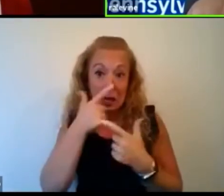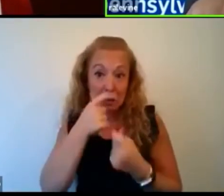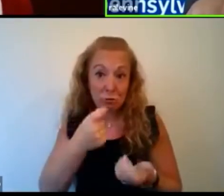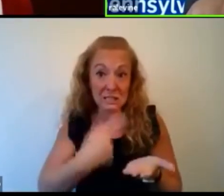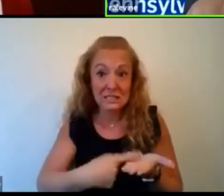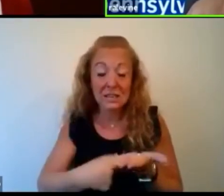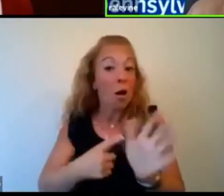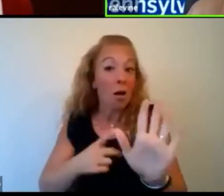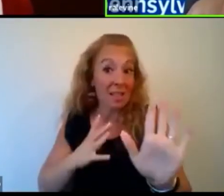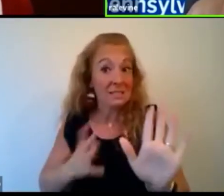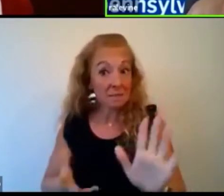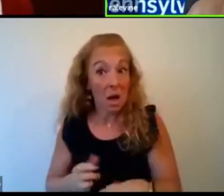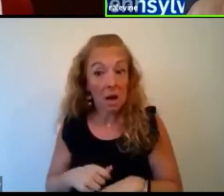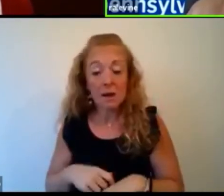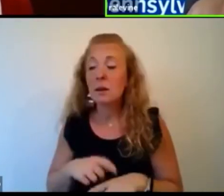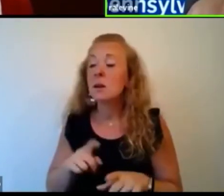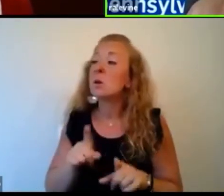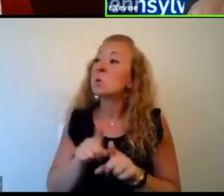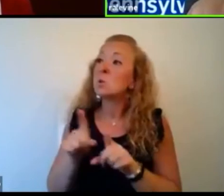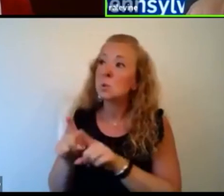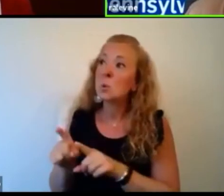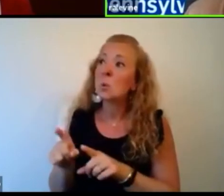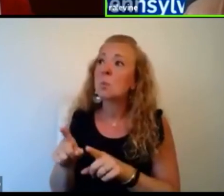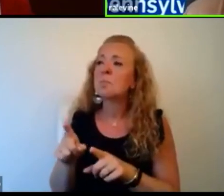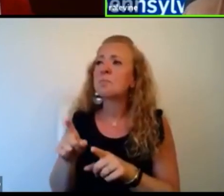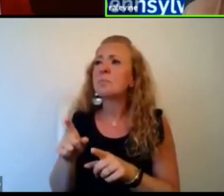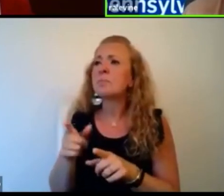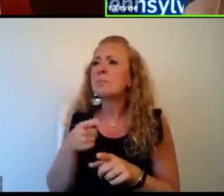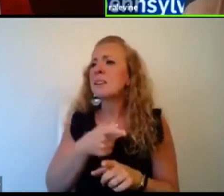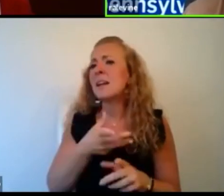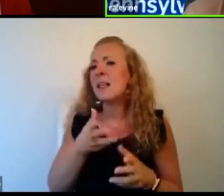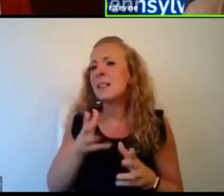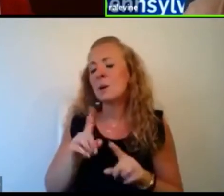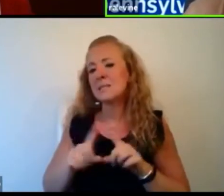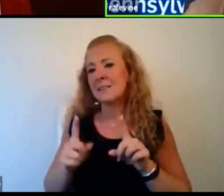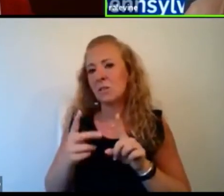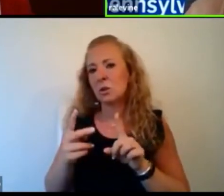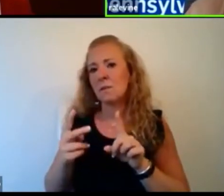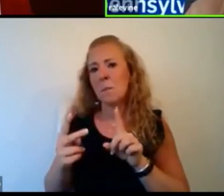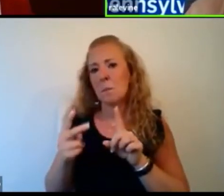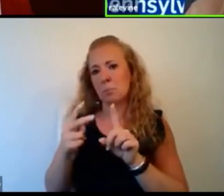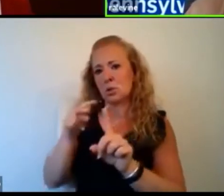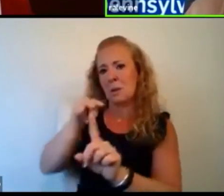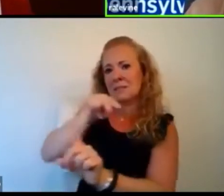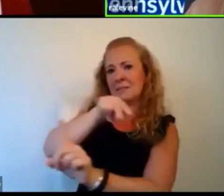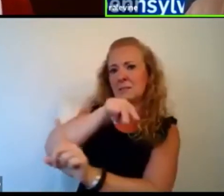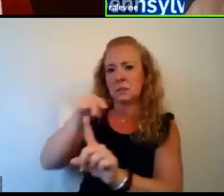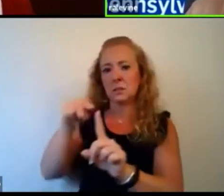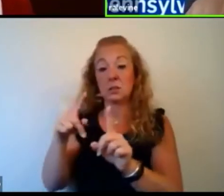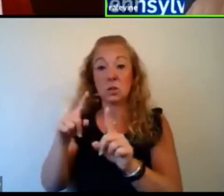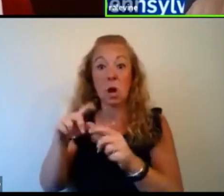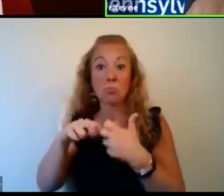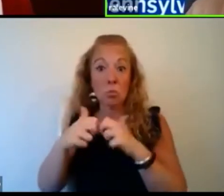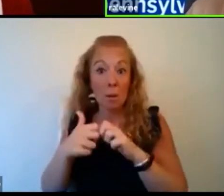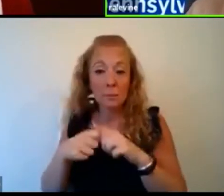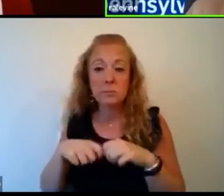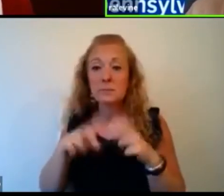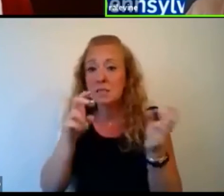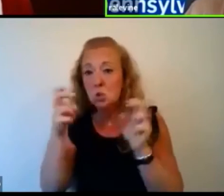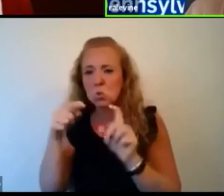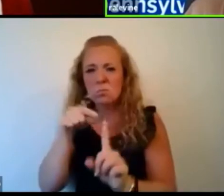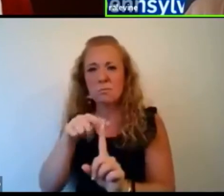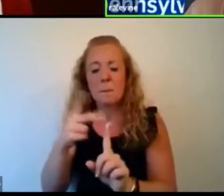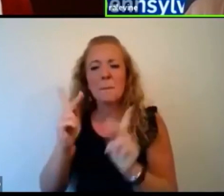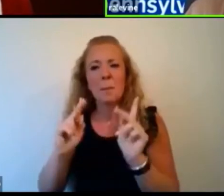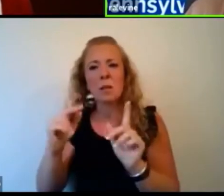fine too, but it can, it, it, it brings different points of view to an issue, um, uh, again, no matter